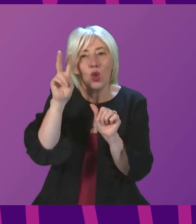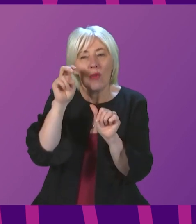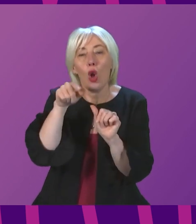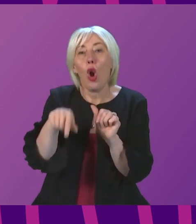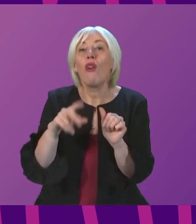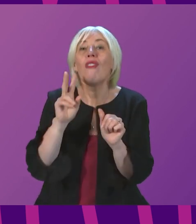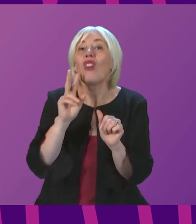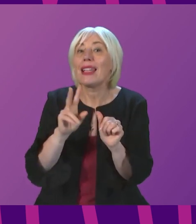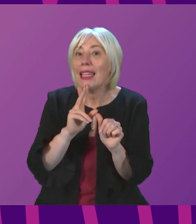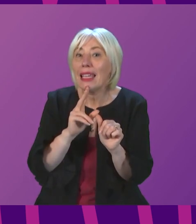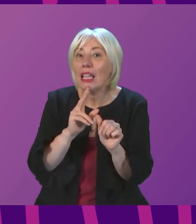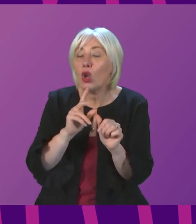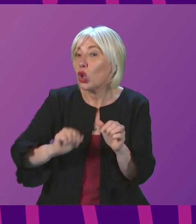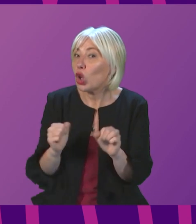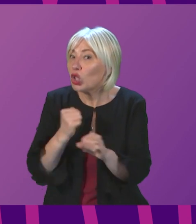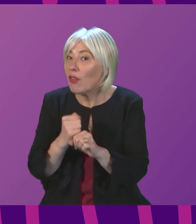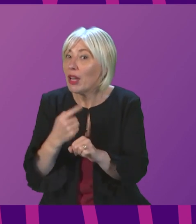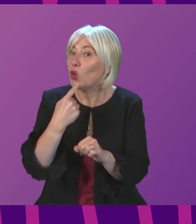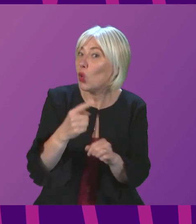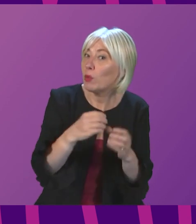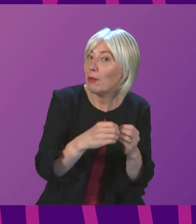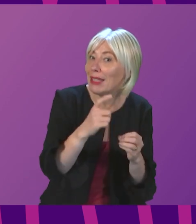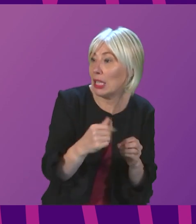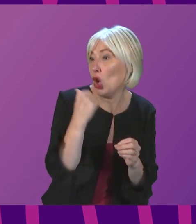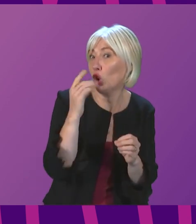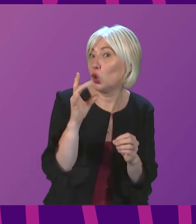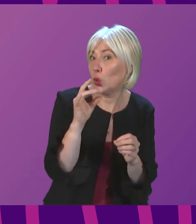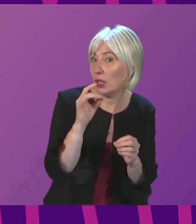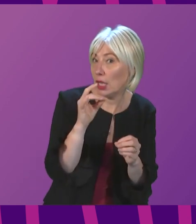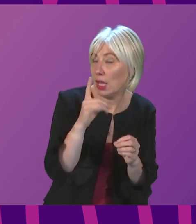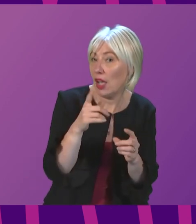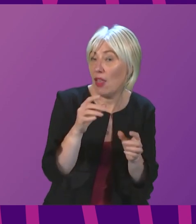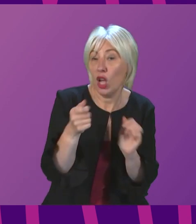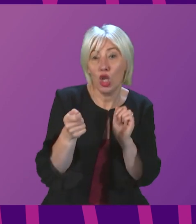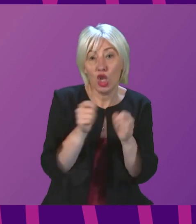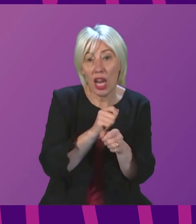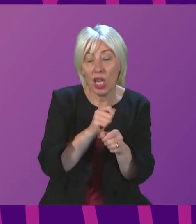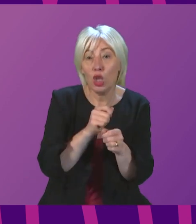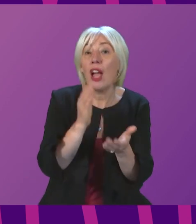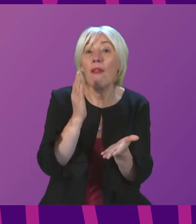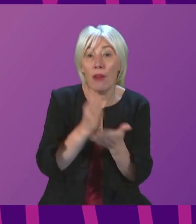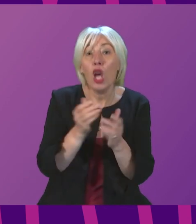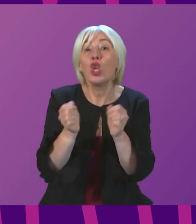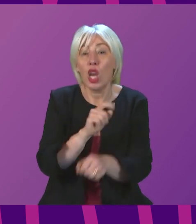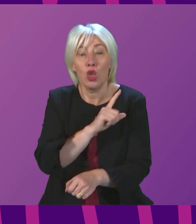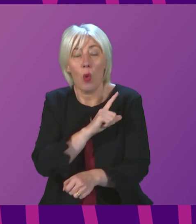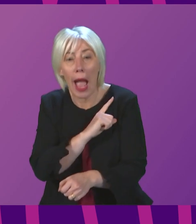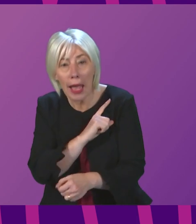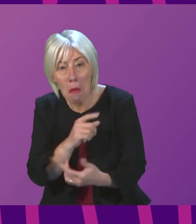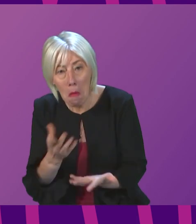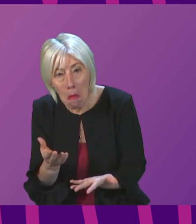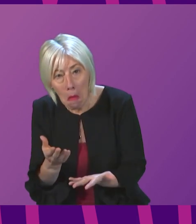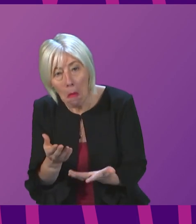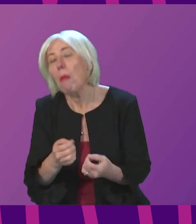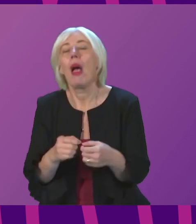Which is it? Because that was the Scottish Government telling the BBC on Tuesday. Has that changed? Why has that changed? And surely,